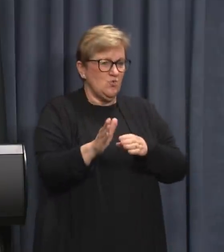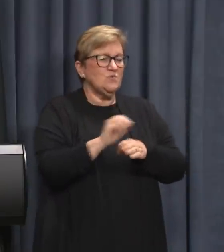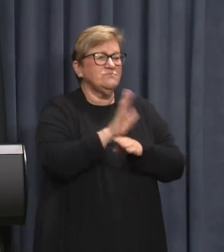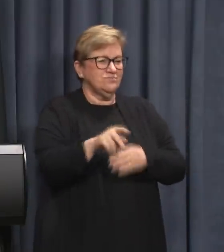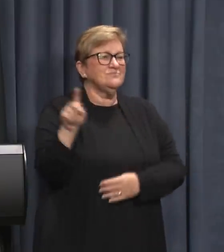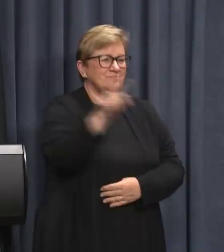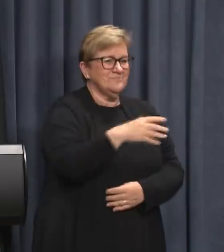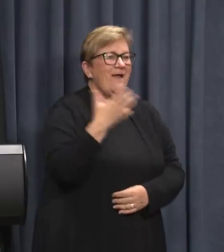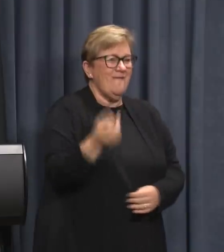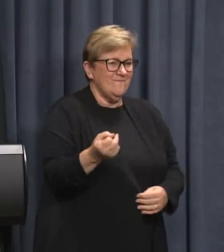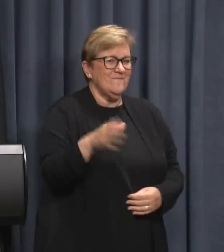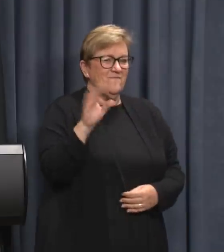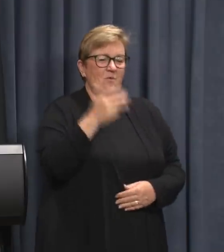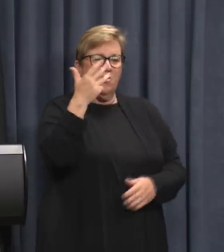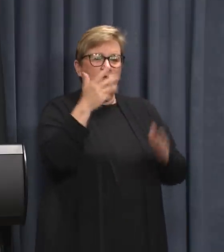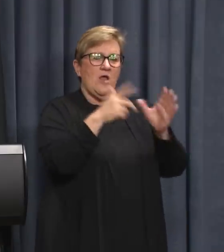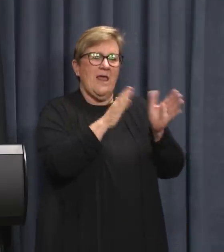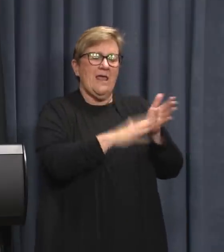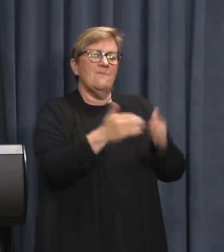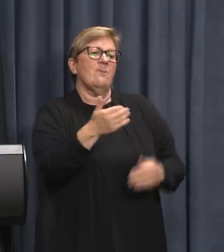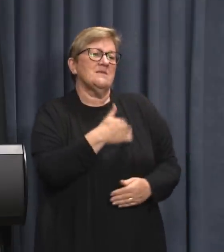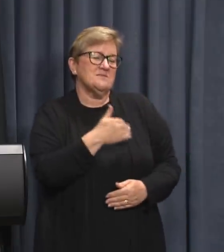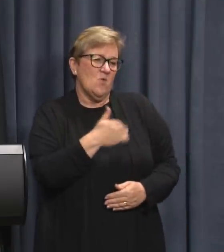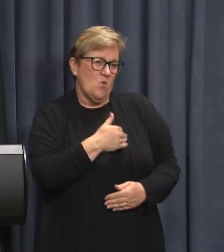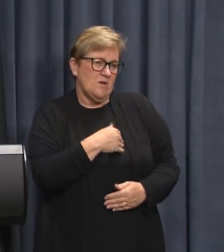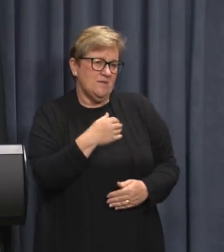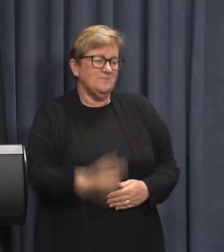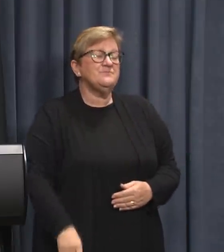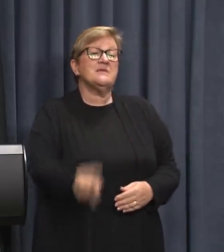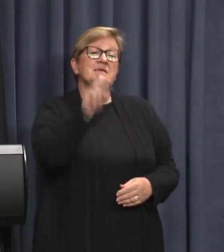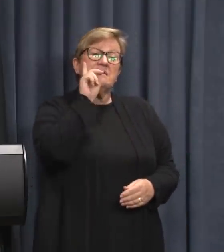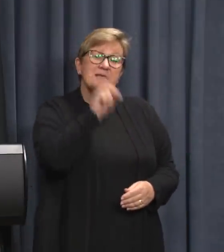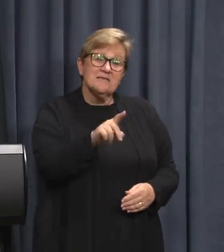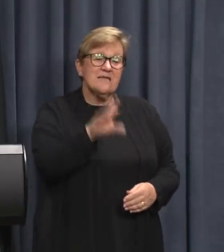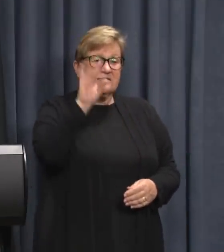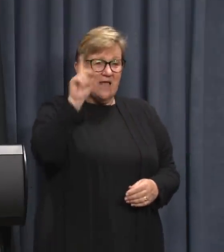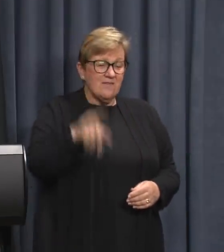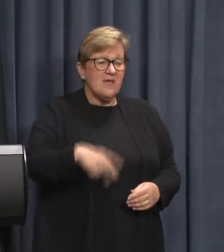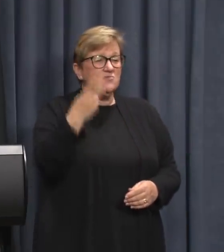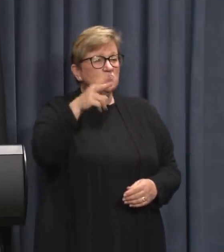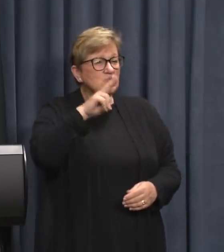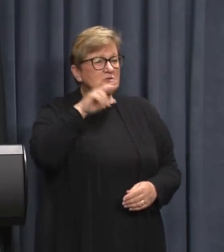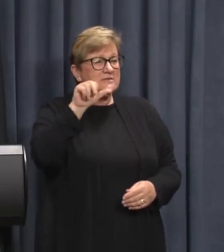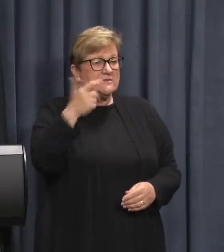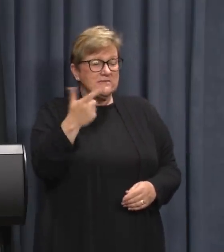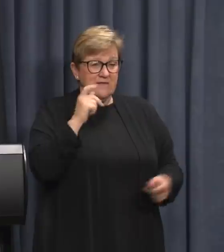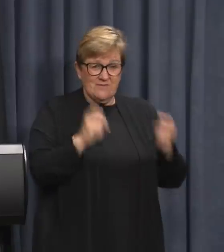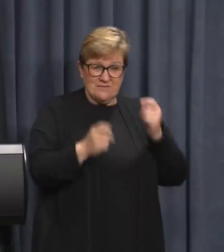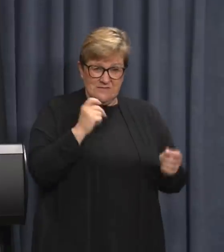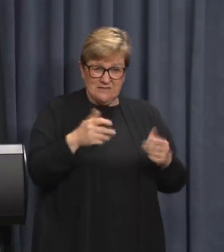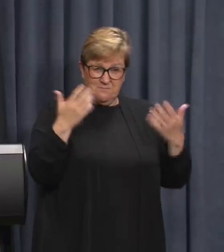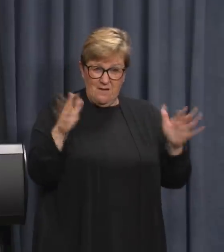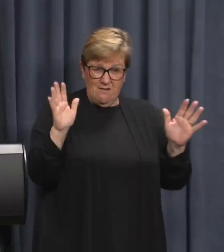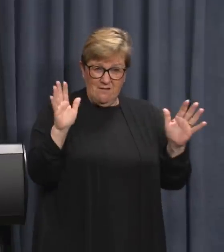-19 cases as of 9am this morning. Yesterday 10,267 tests were